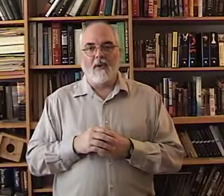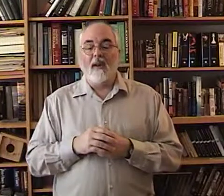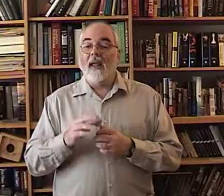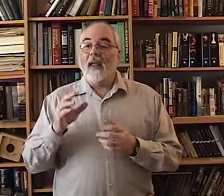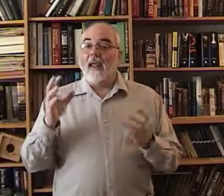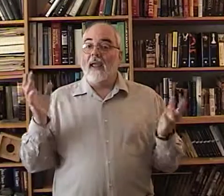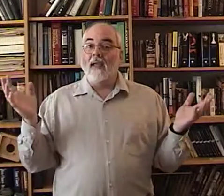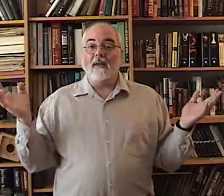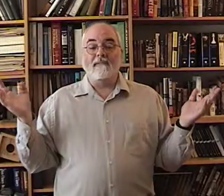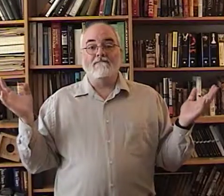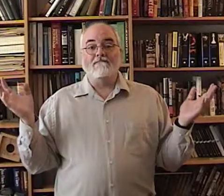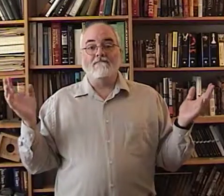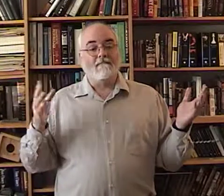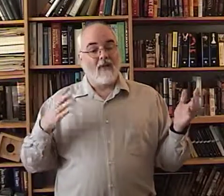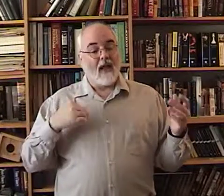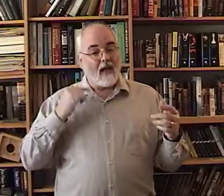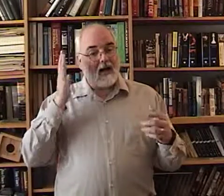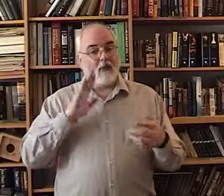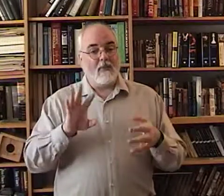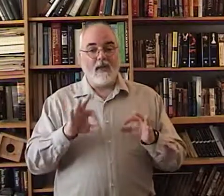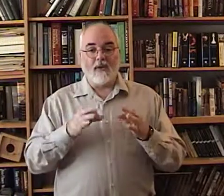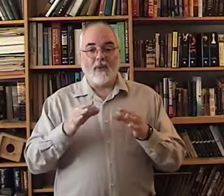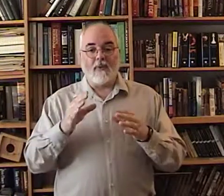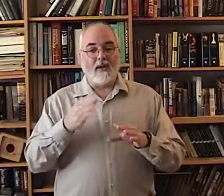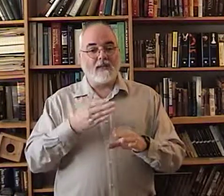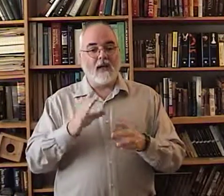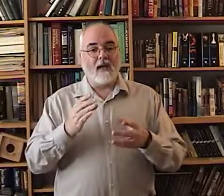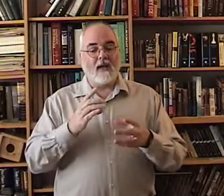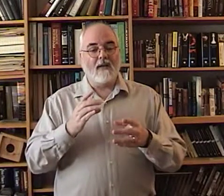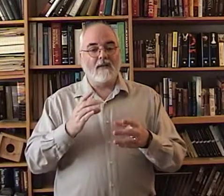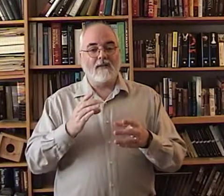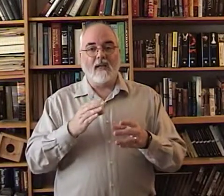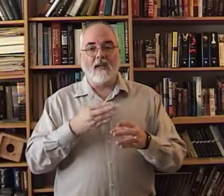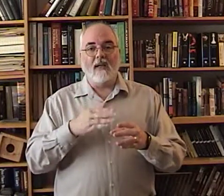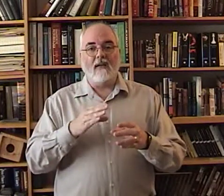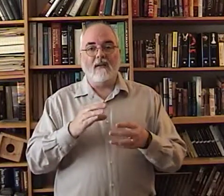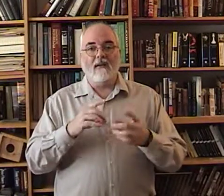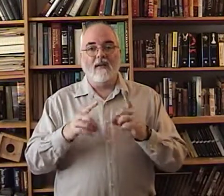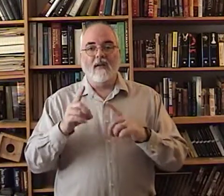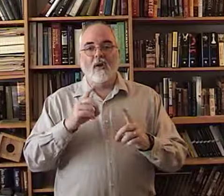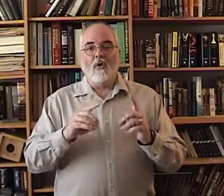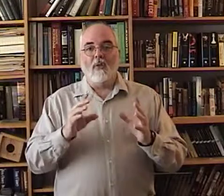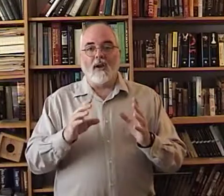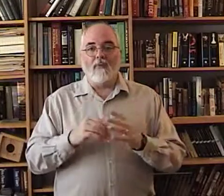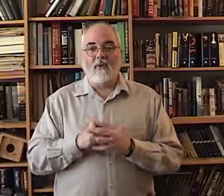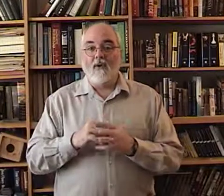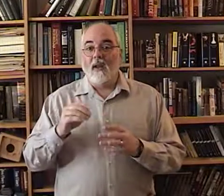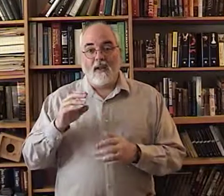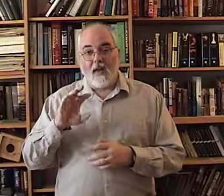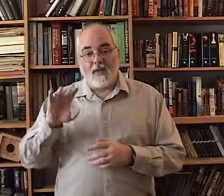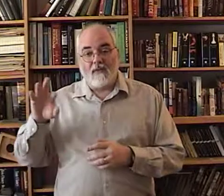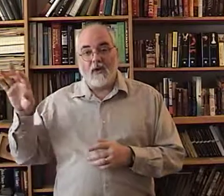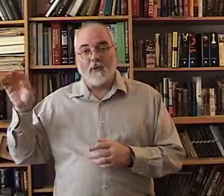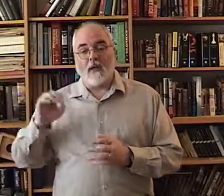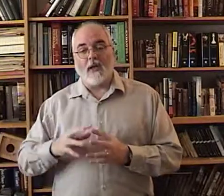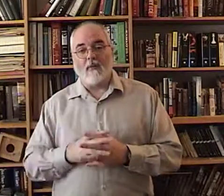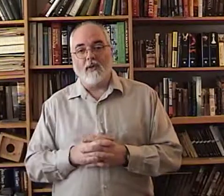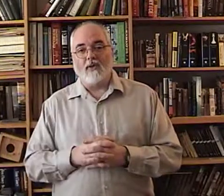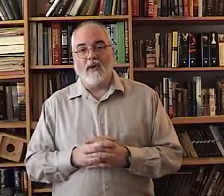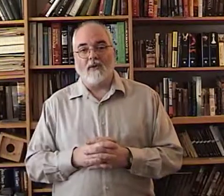and I will be interpreting signing singing whatever and you fingerspell the name of your song